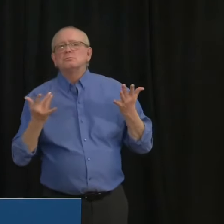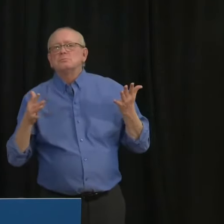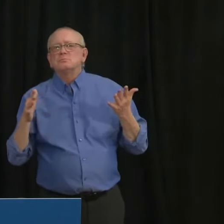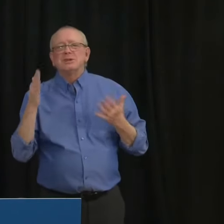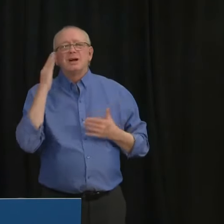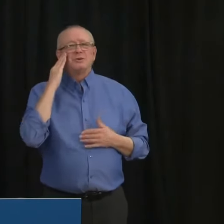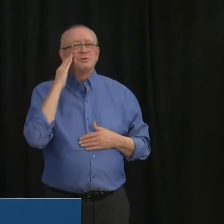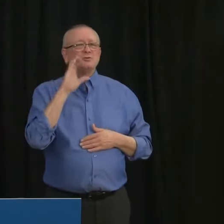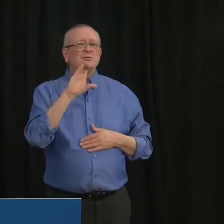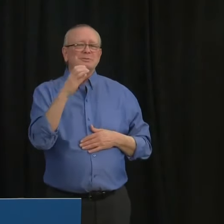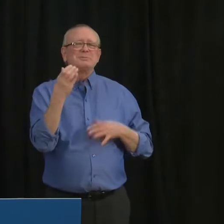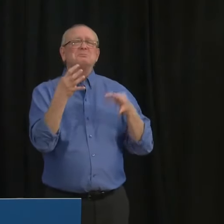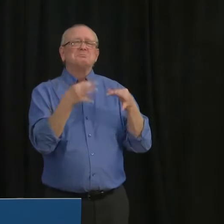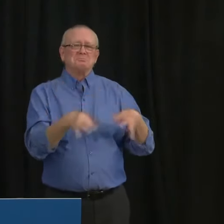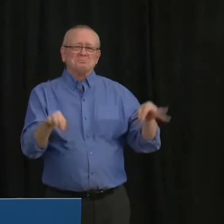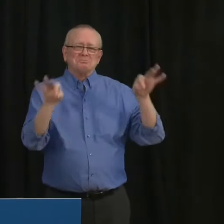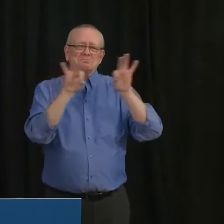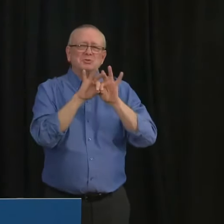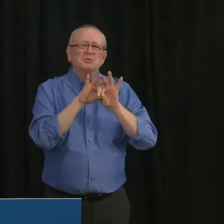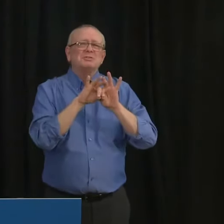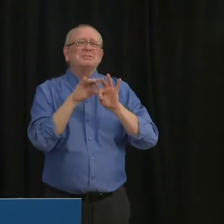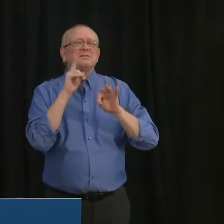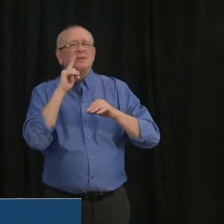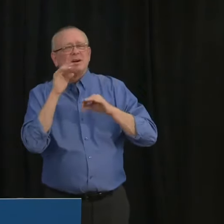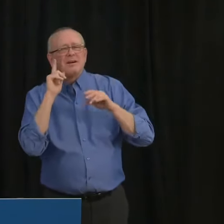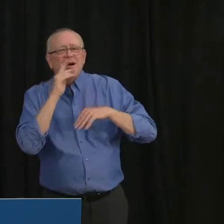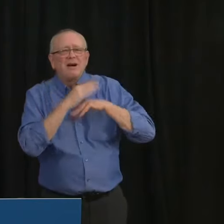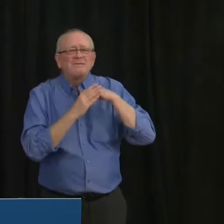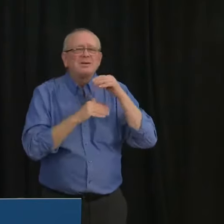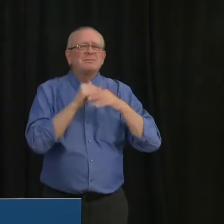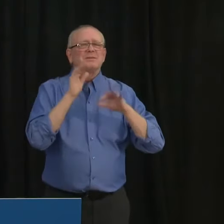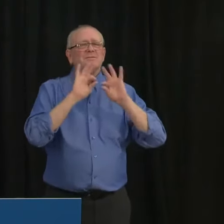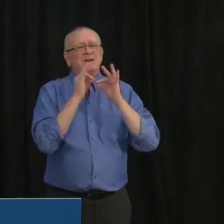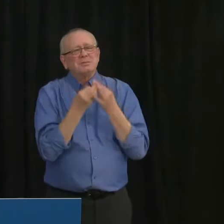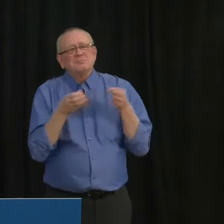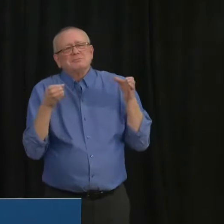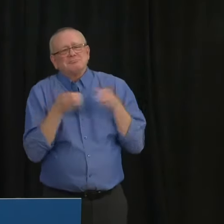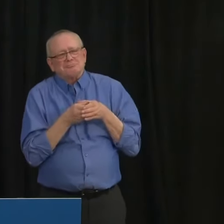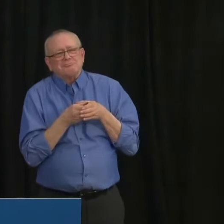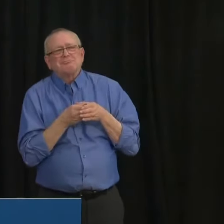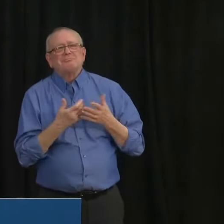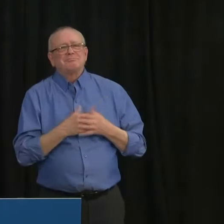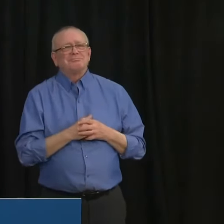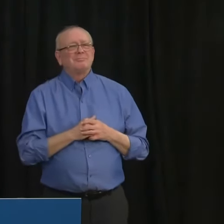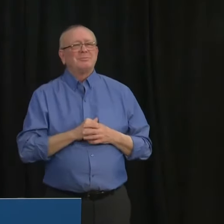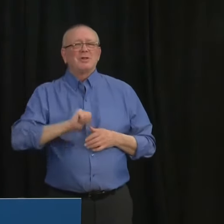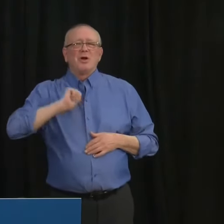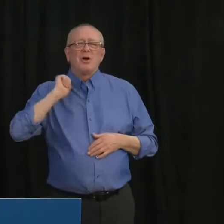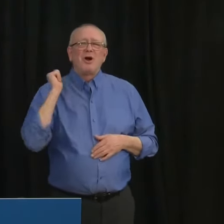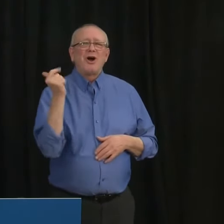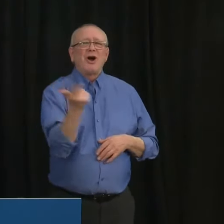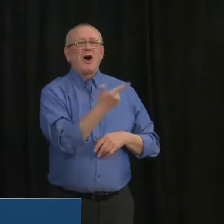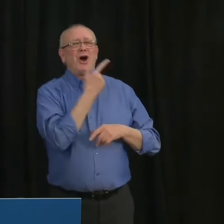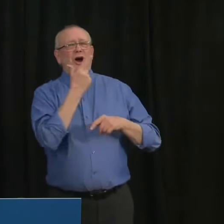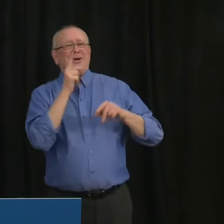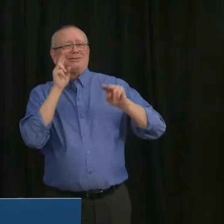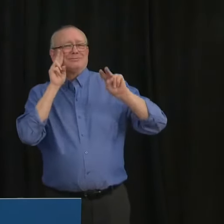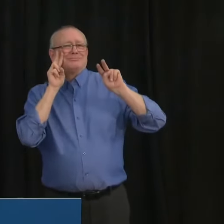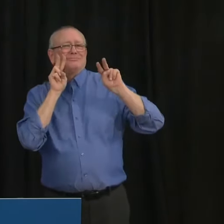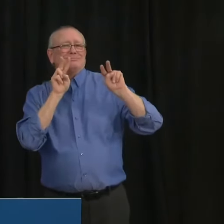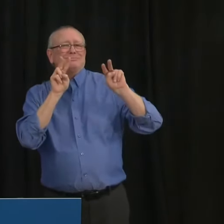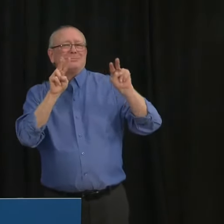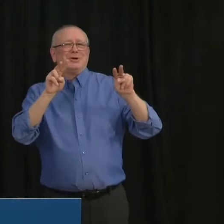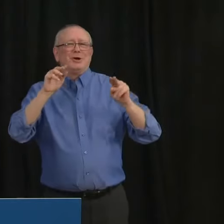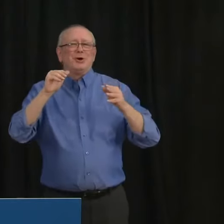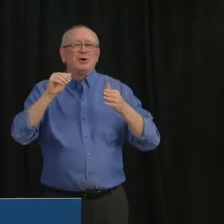And here's the good news. We are all looking forward to a day when we have widespread application of rapid